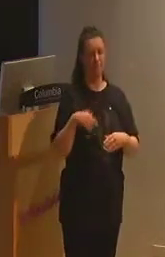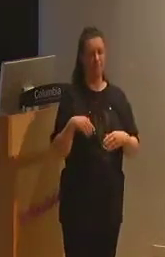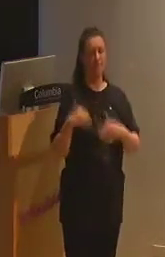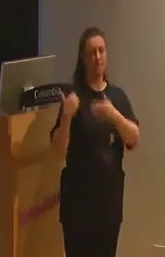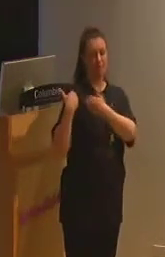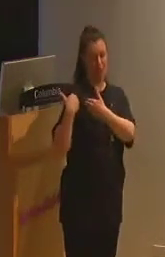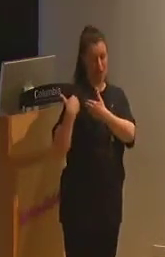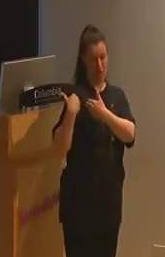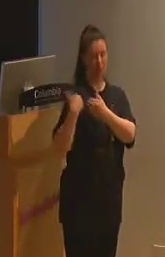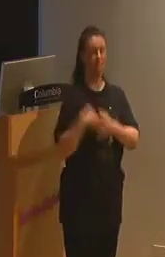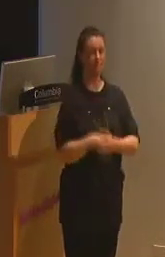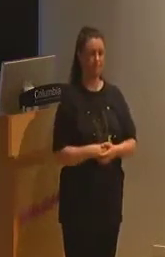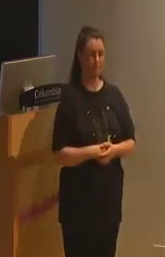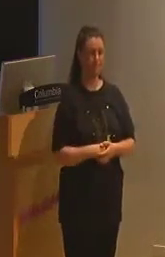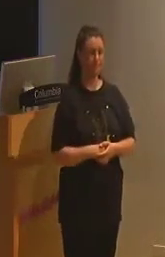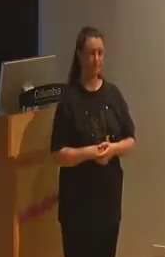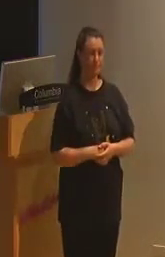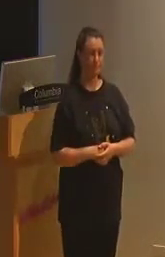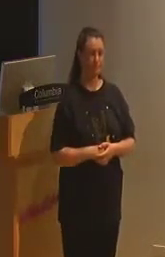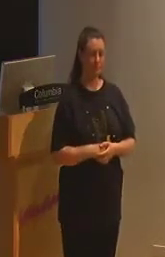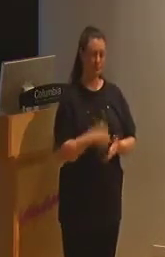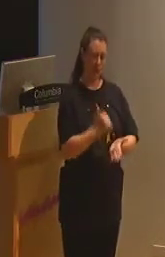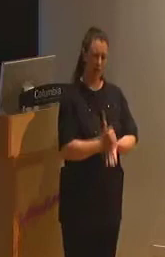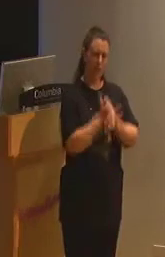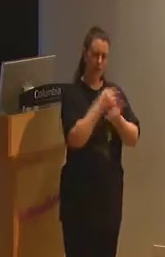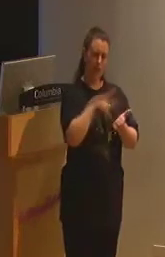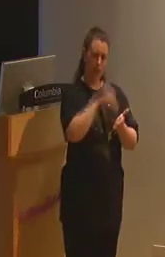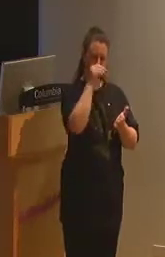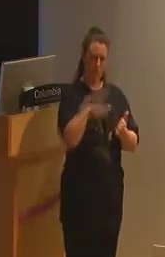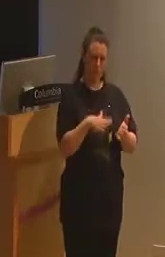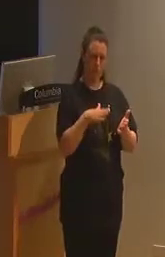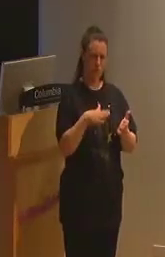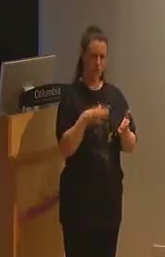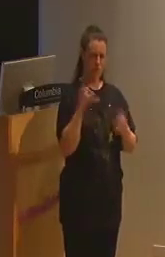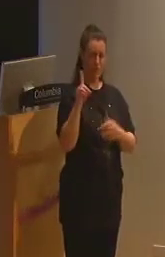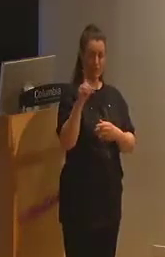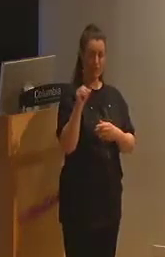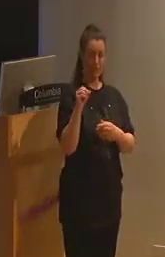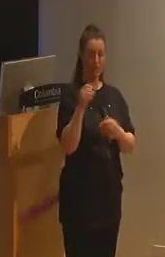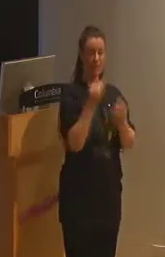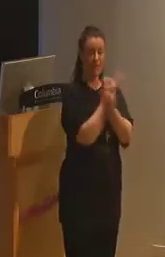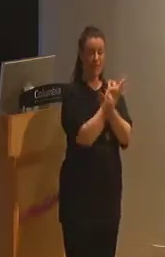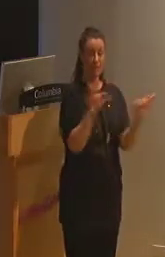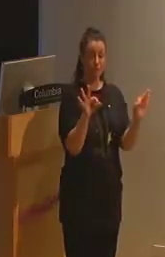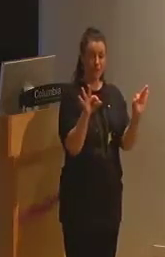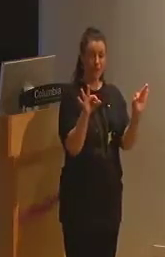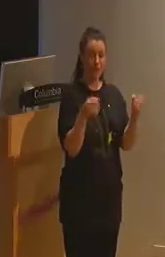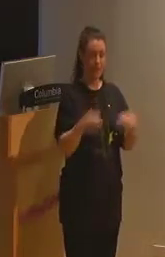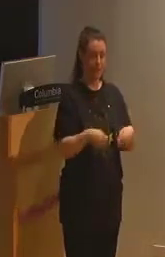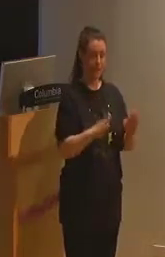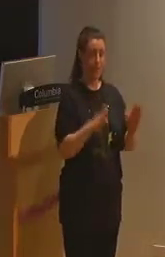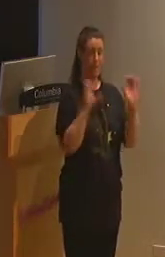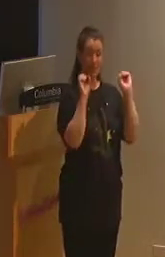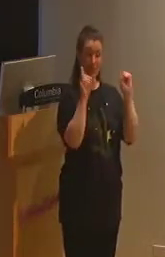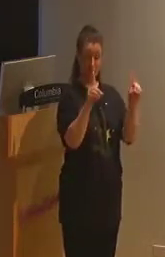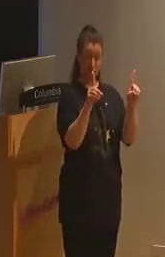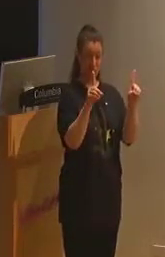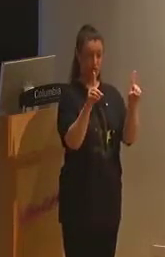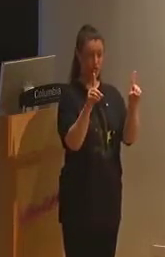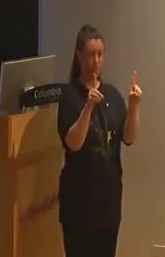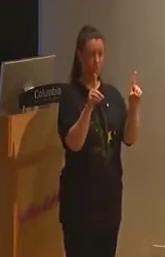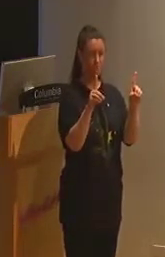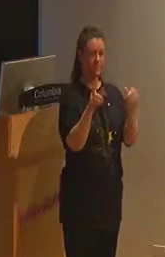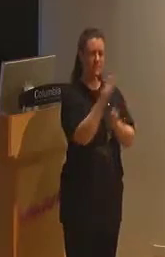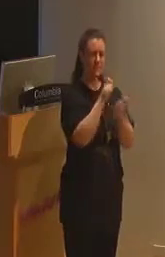accountable for providing students with disabilities a free and appropriate public education that emphasizes special